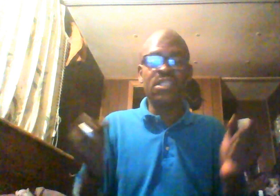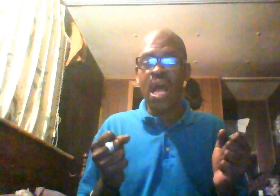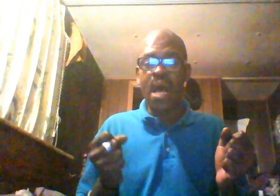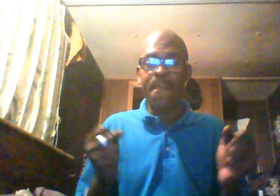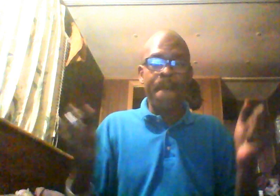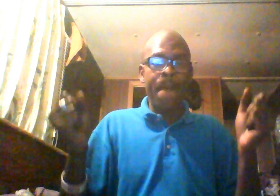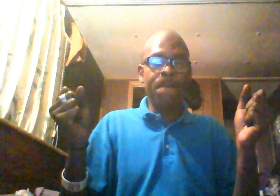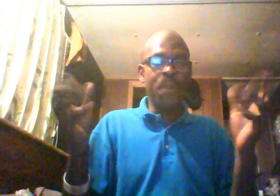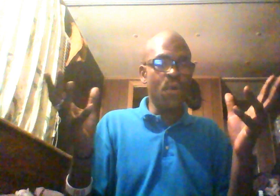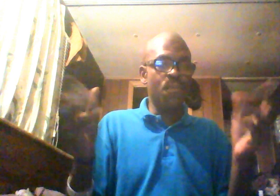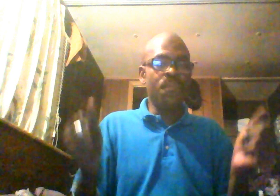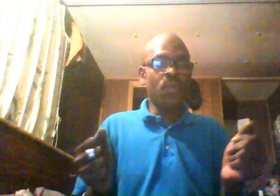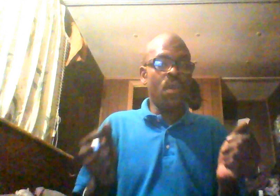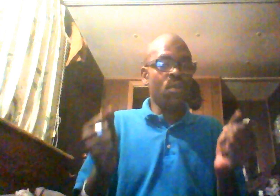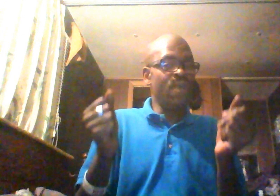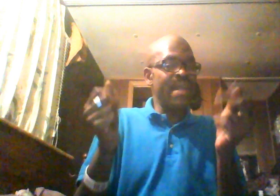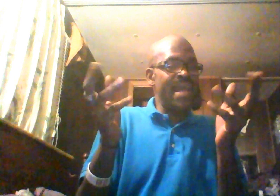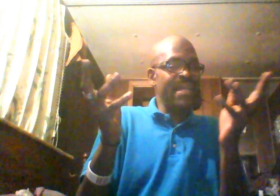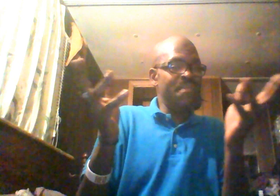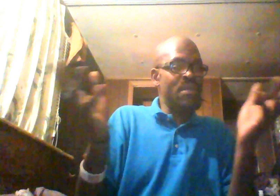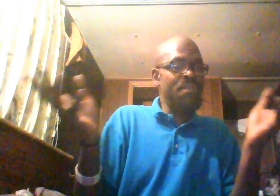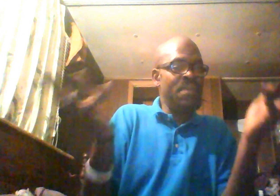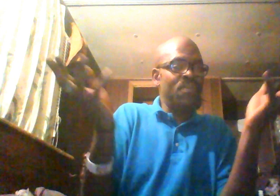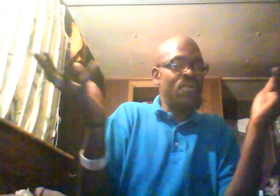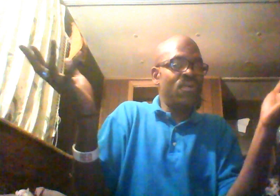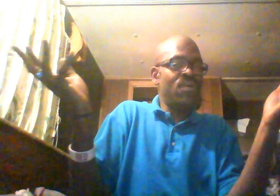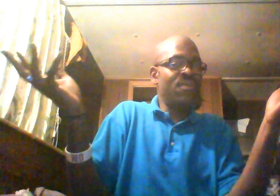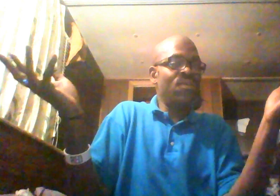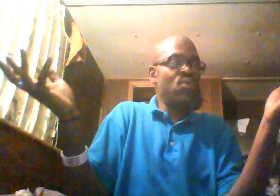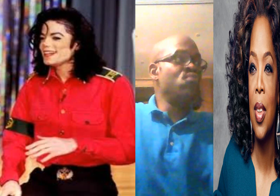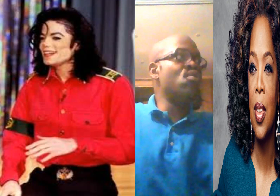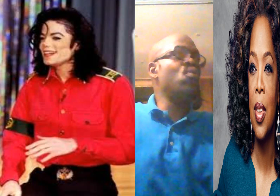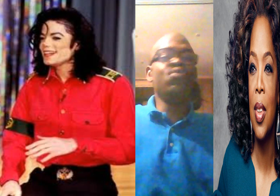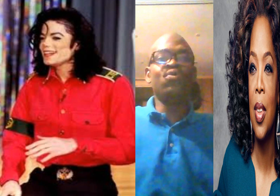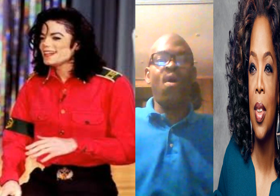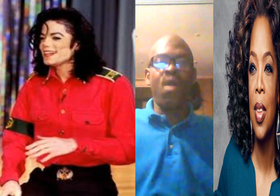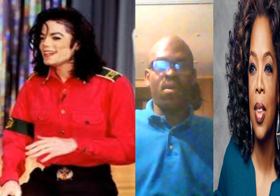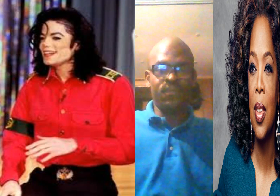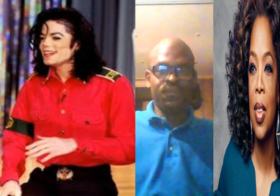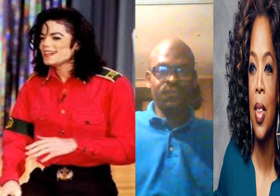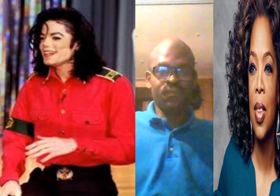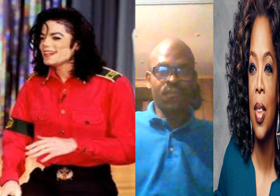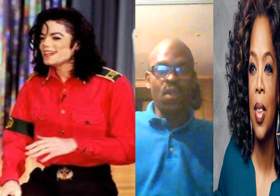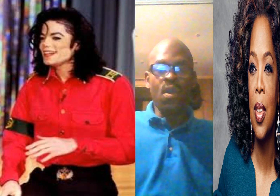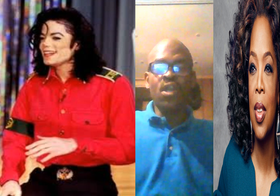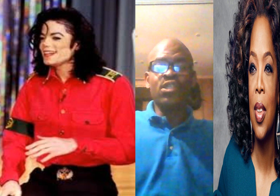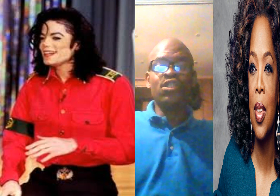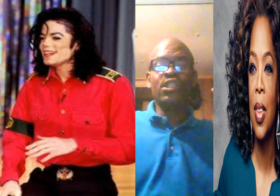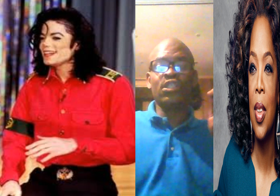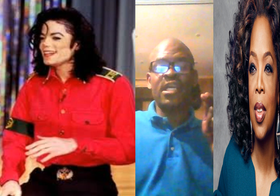job. Boom. You got 90 million people. Who know who you are. She took that